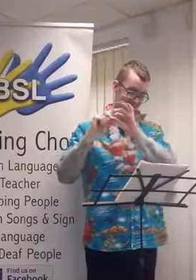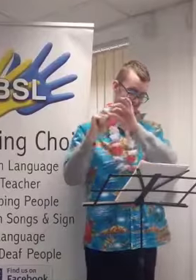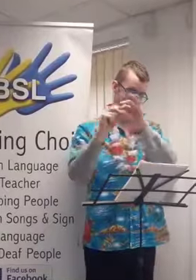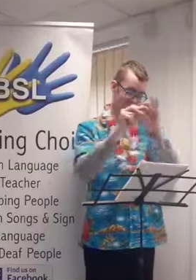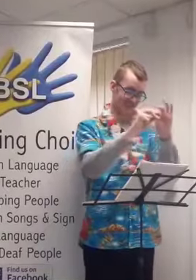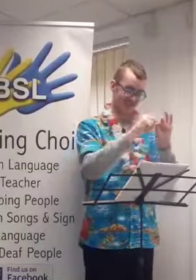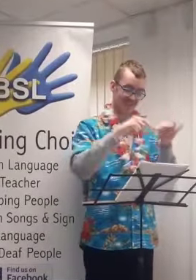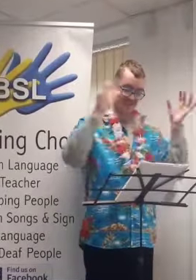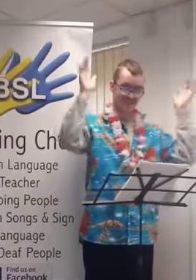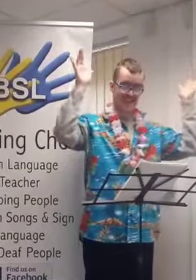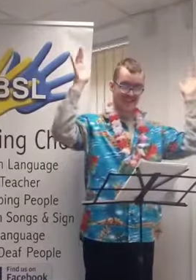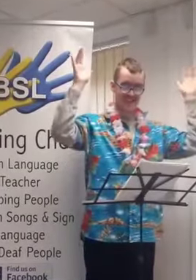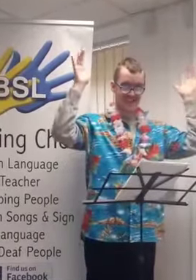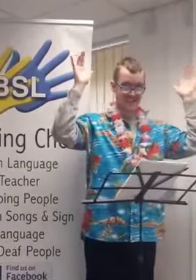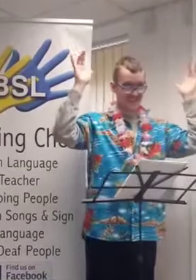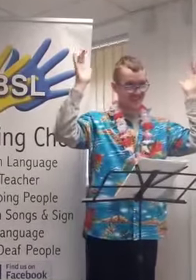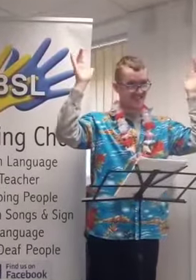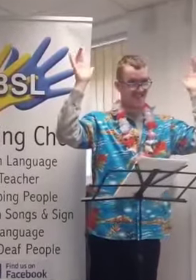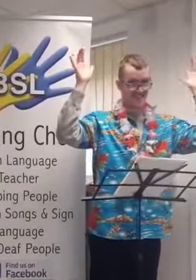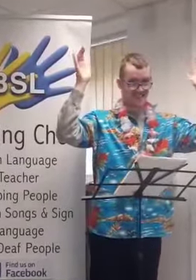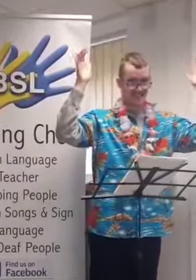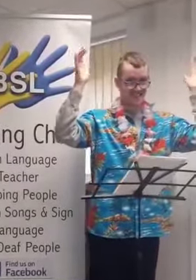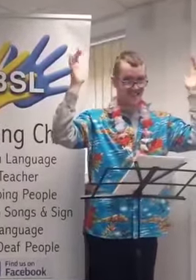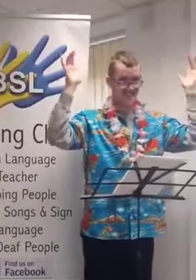go, Thank you. Thank you. you.